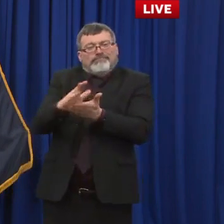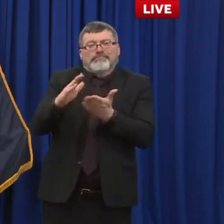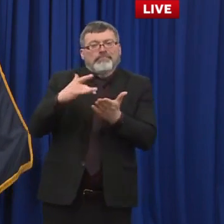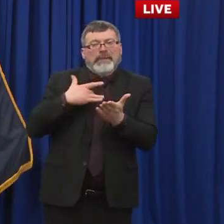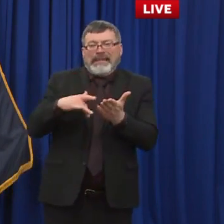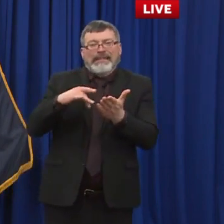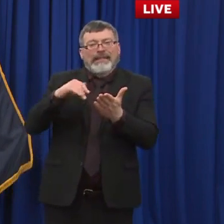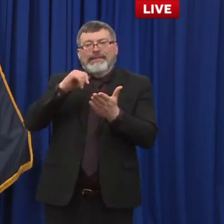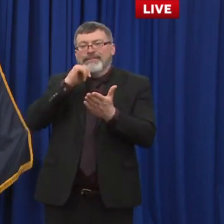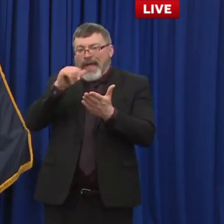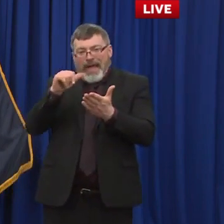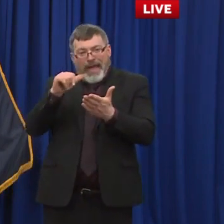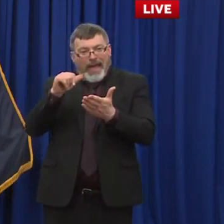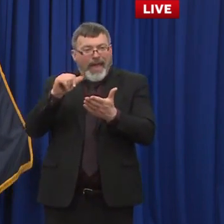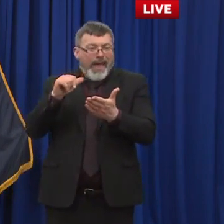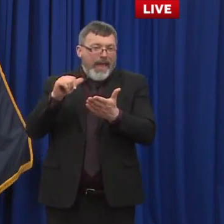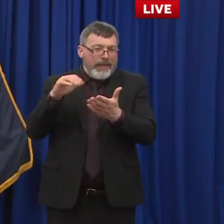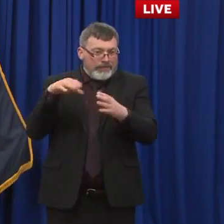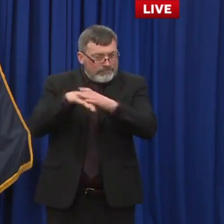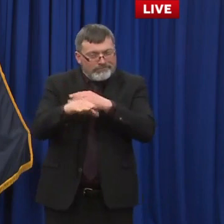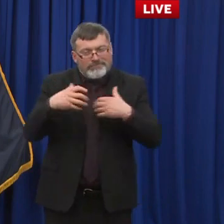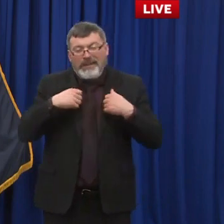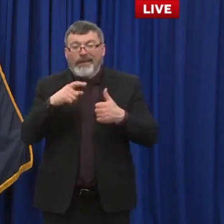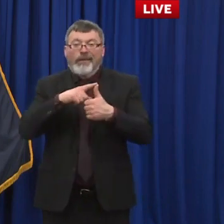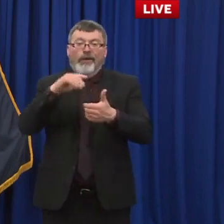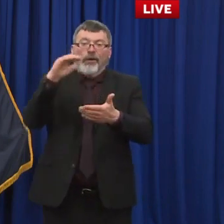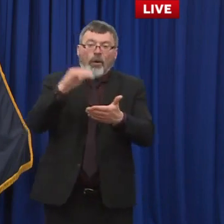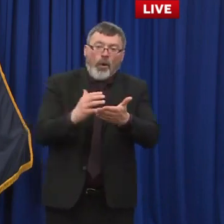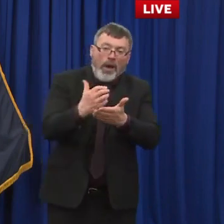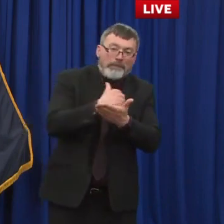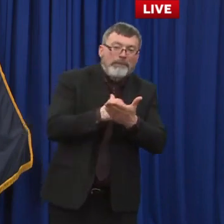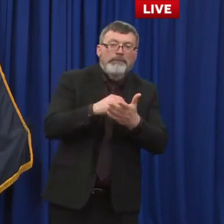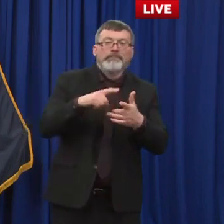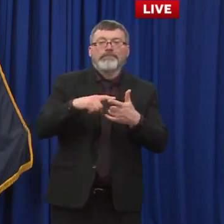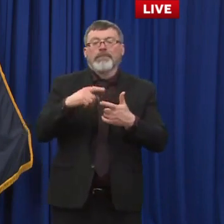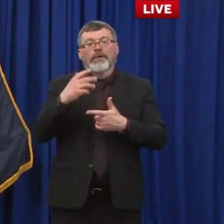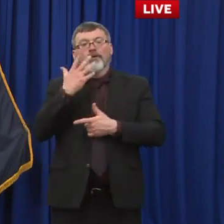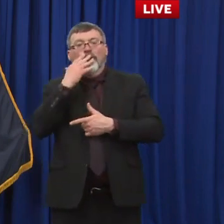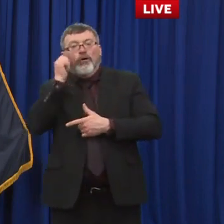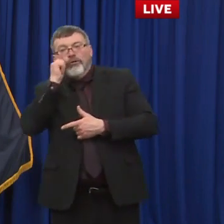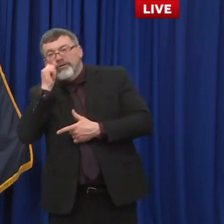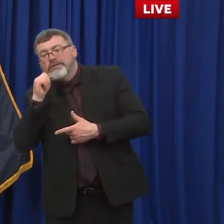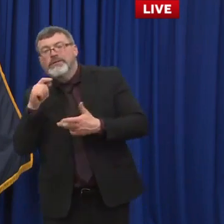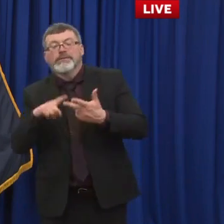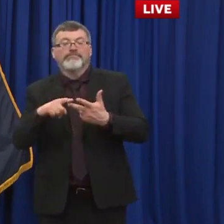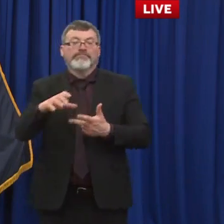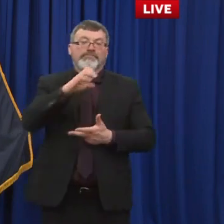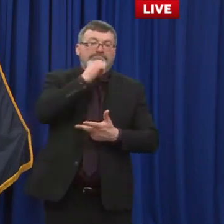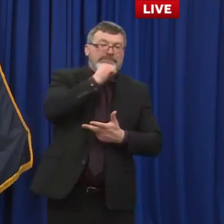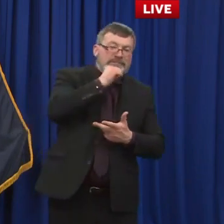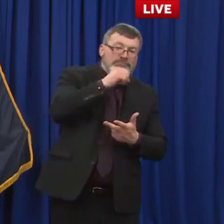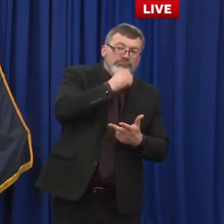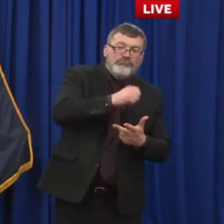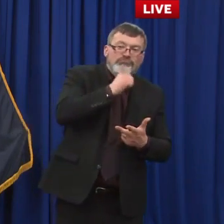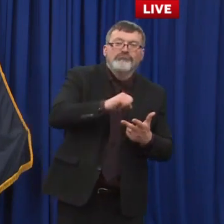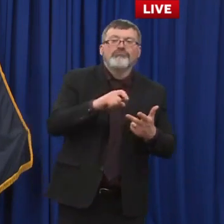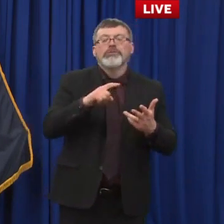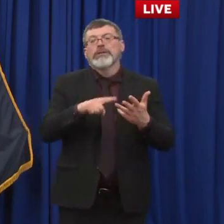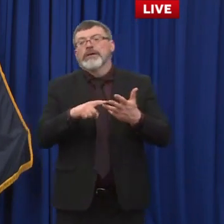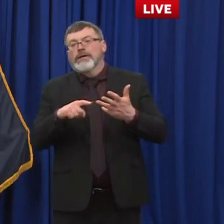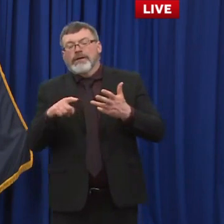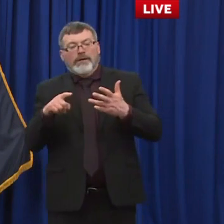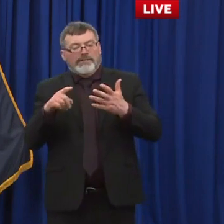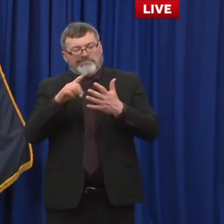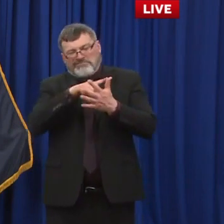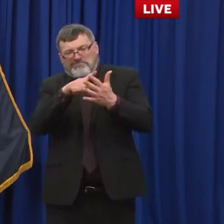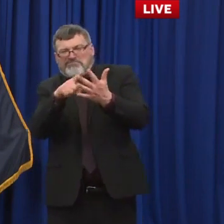people who are disproportionately impacted by covid 19 either due to age or race and ethnicity and so we've been working with them for